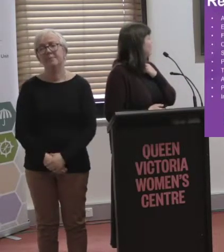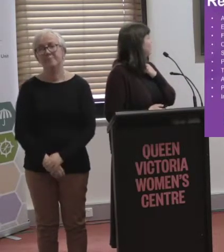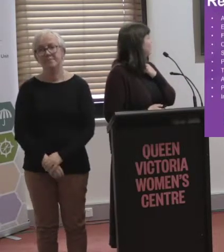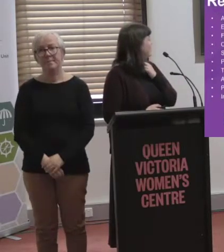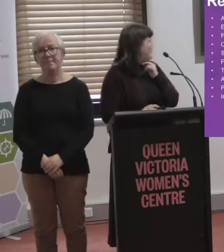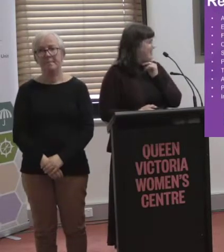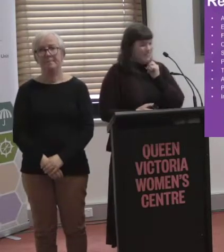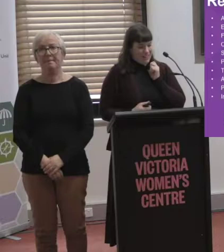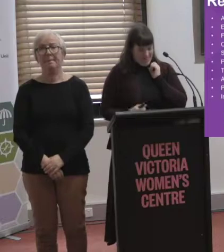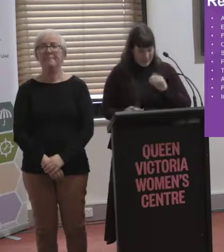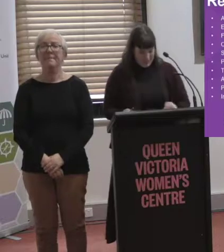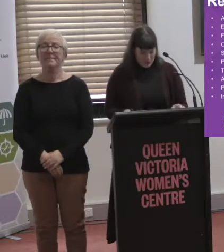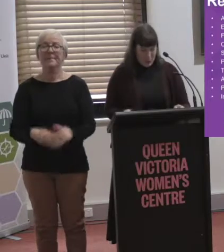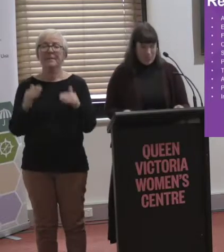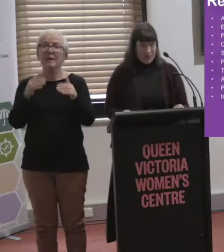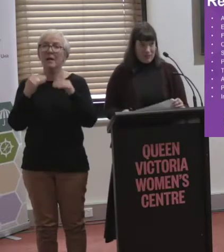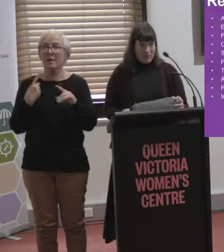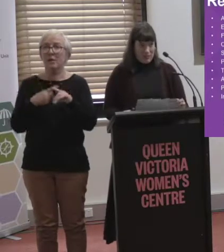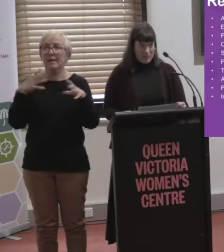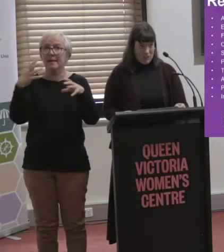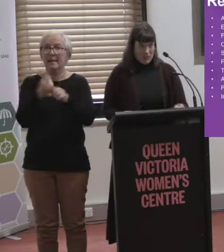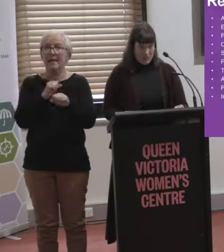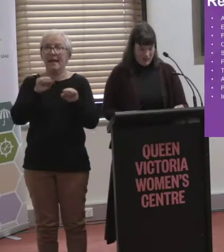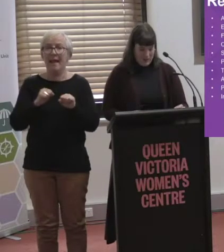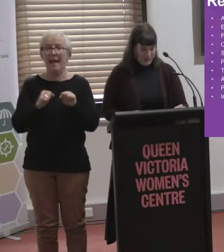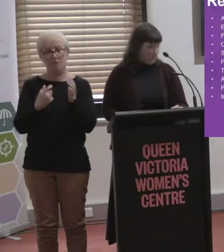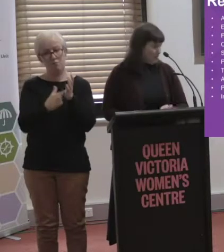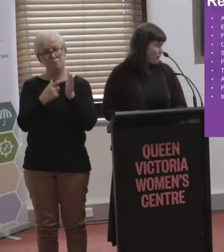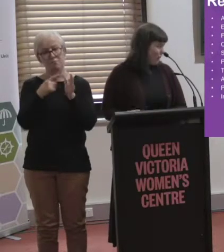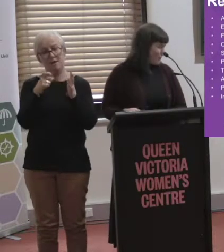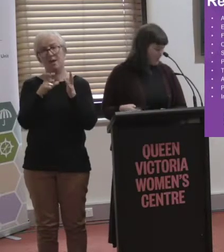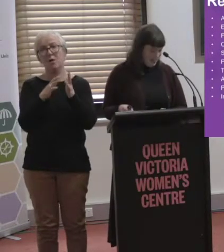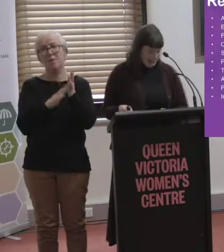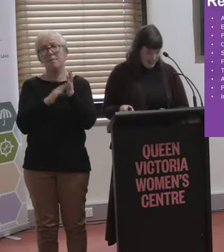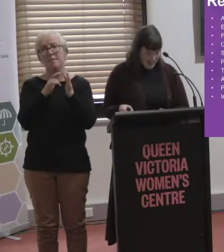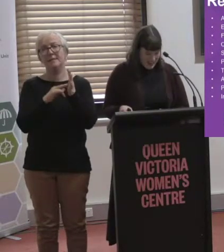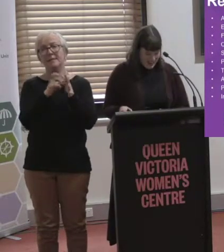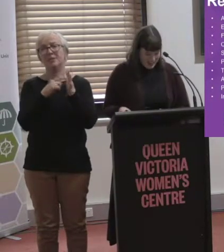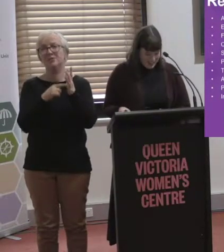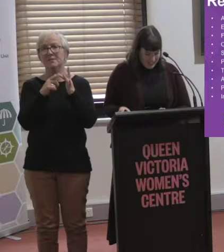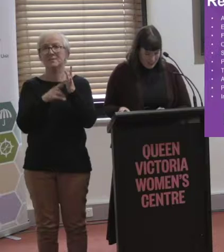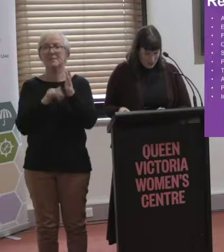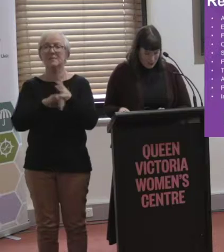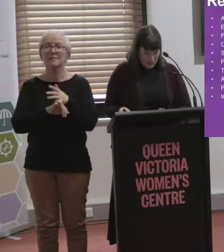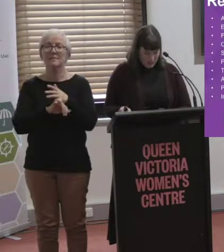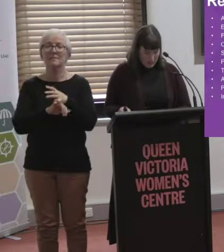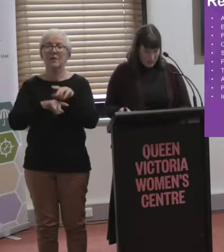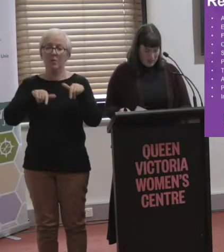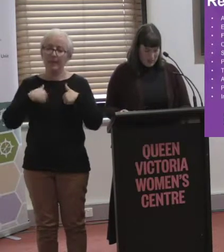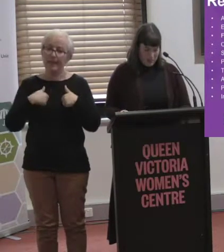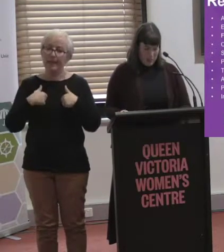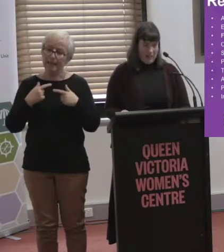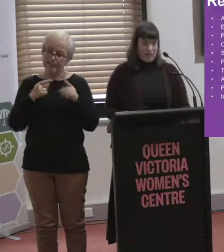Sorry. So, just quickly our recommendations. Sorry, I'm up all of your time, Kerry. That's all right. So, we